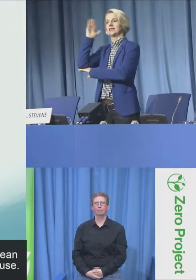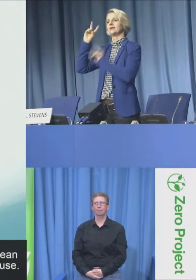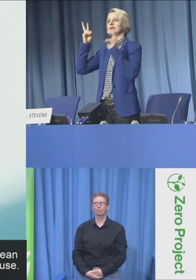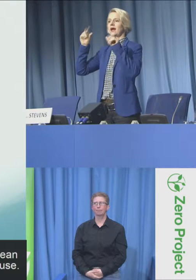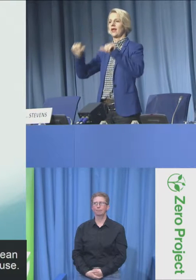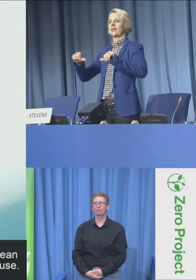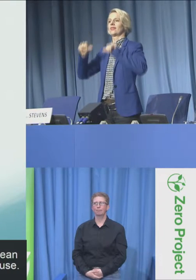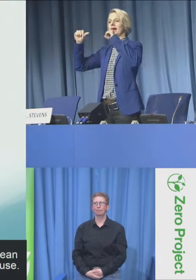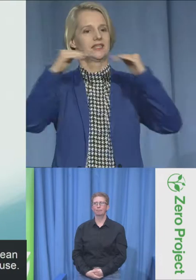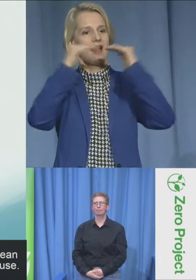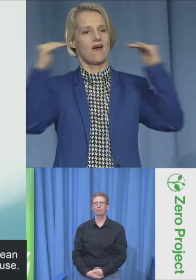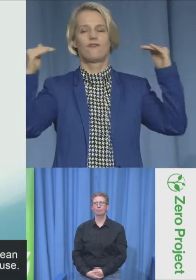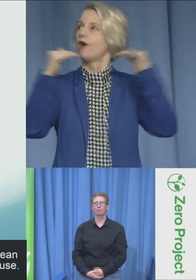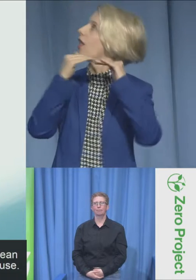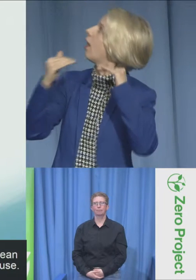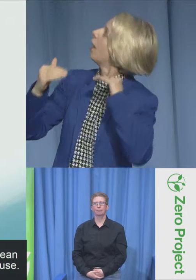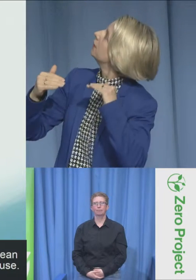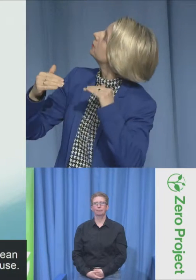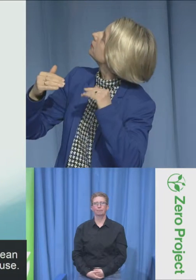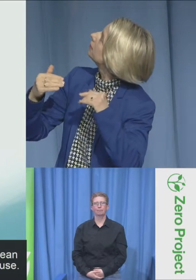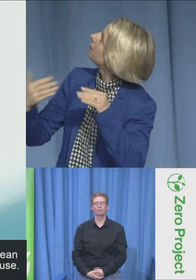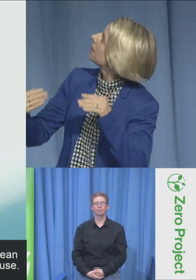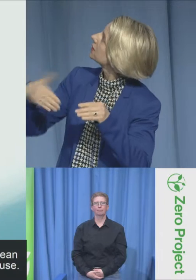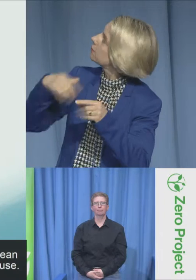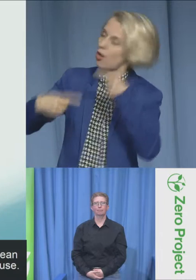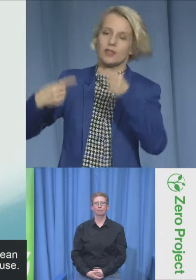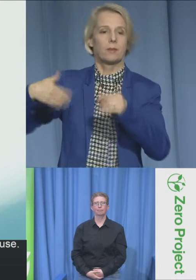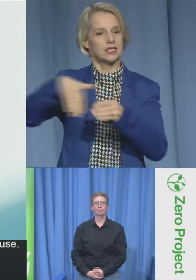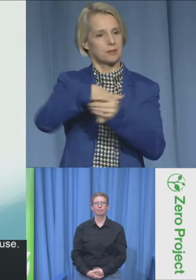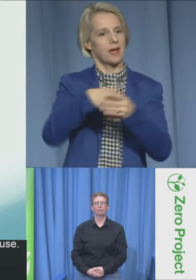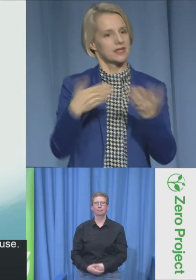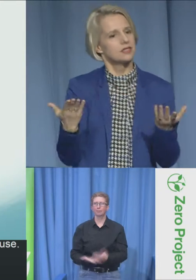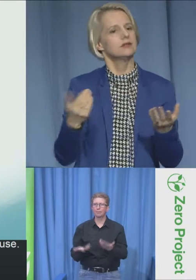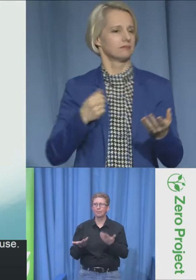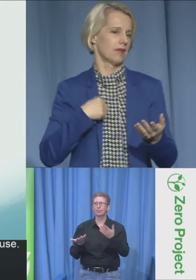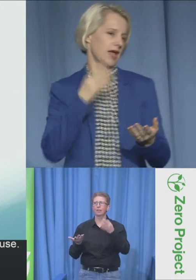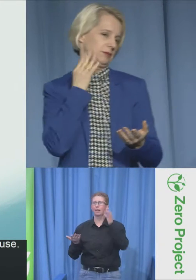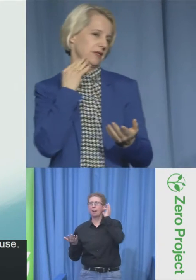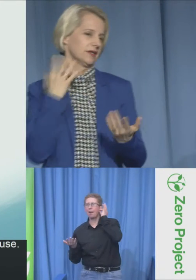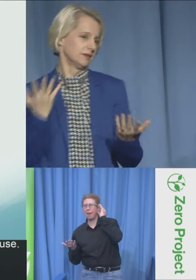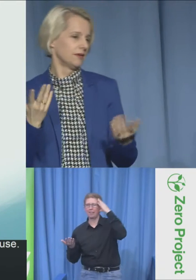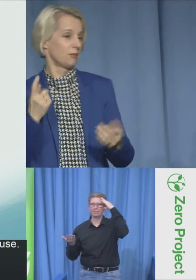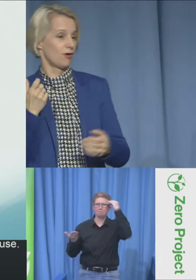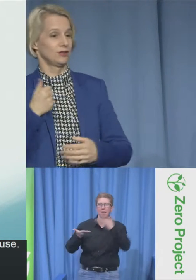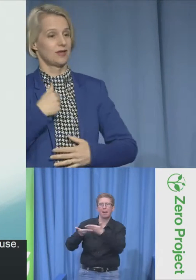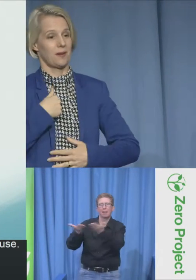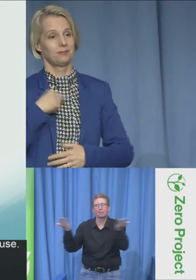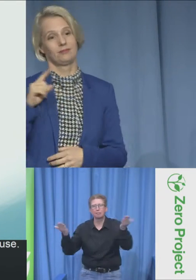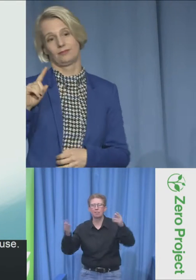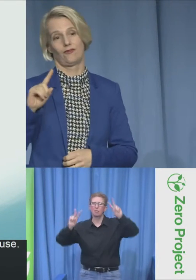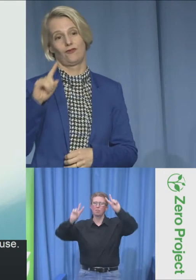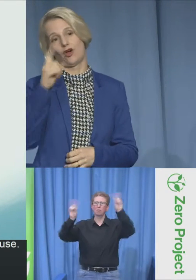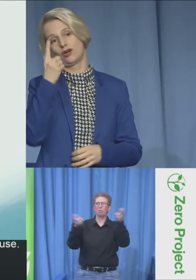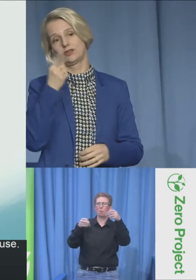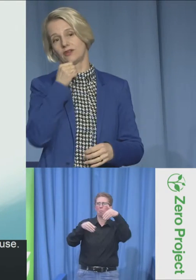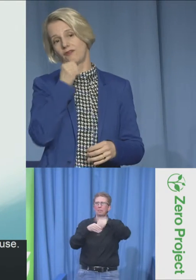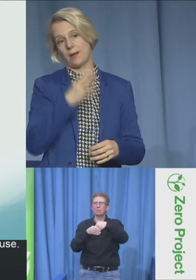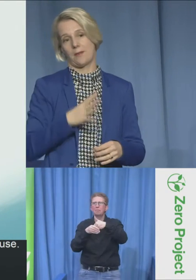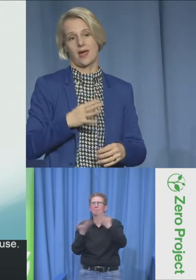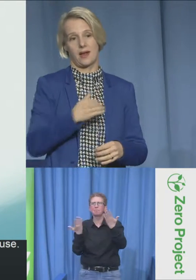Ladies and gentlemen, can see the title of my presentation is Next Level Political Participation.